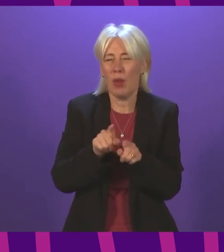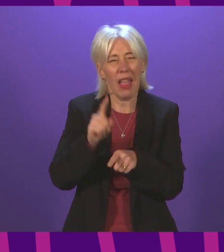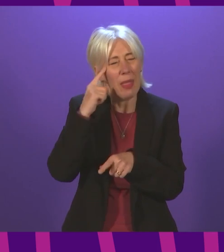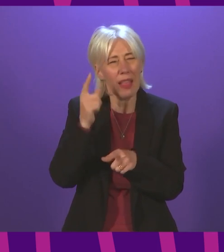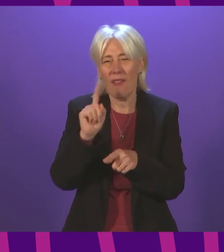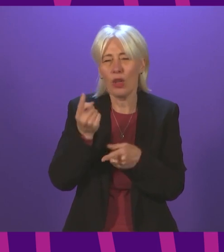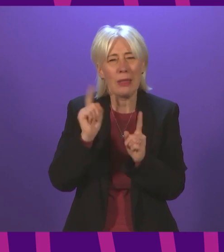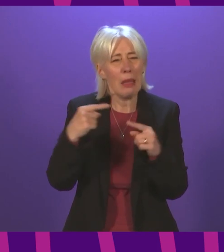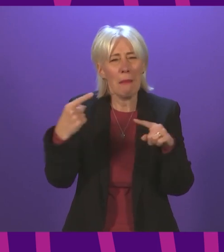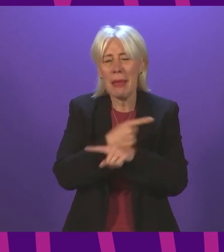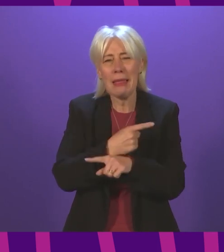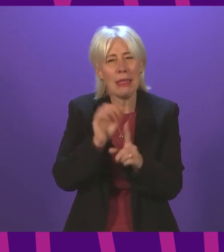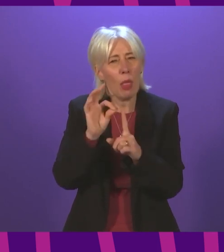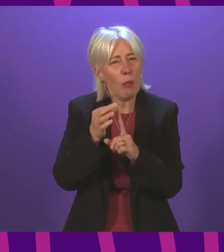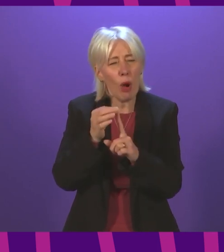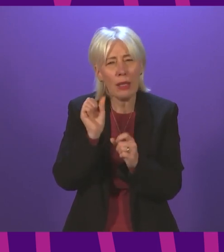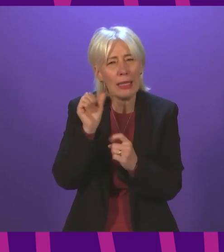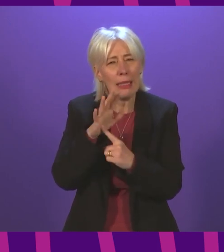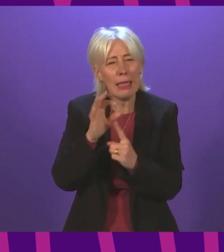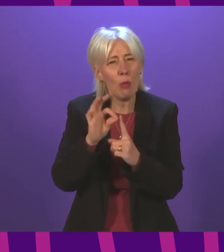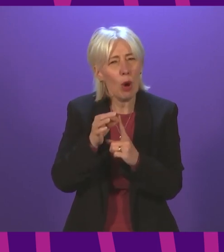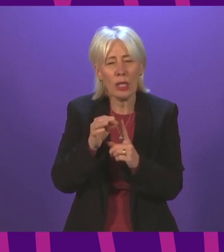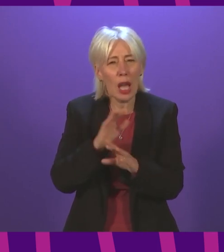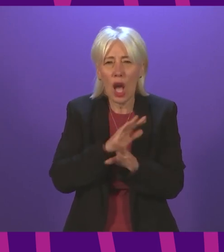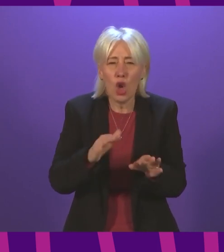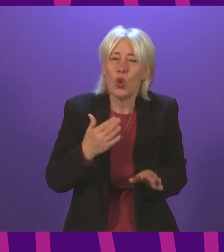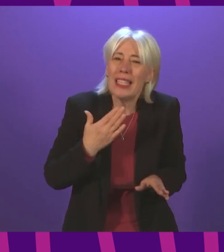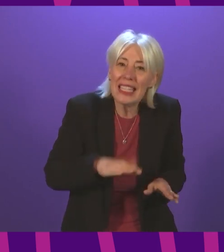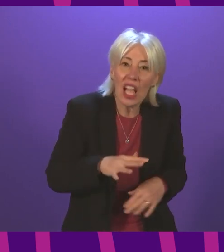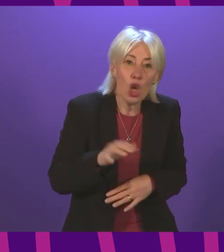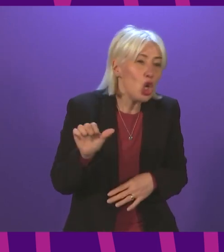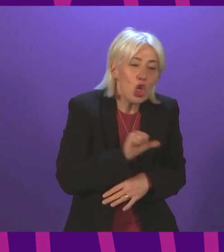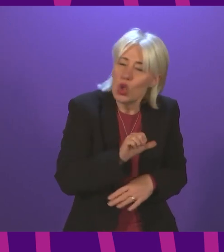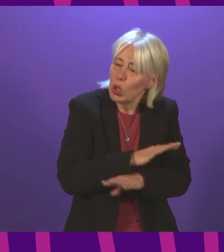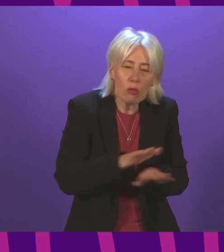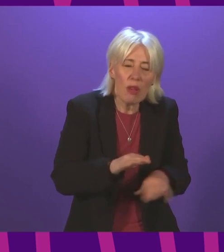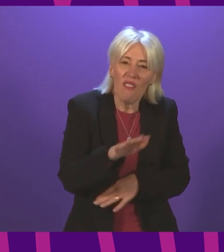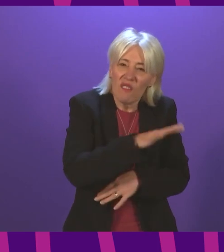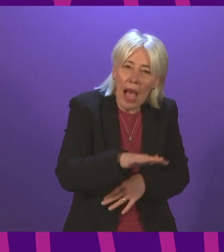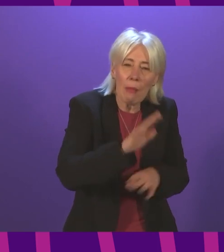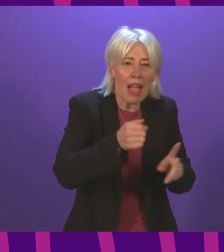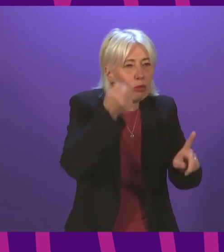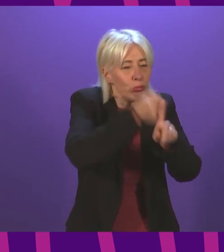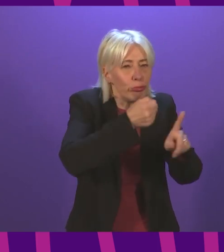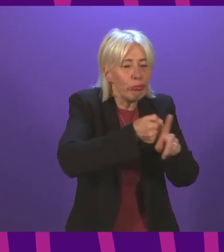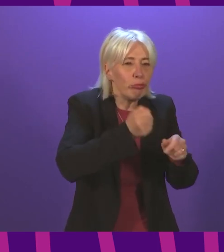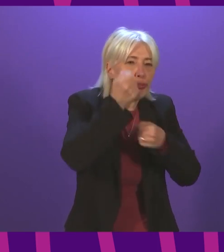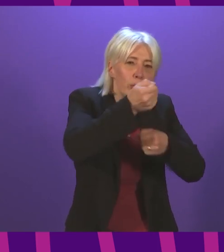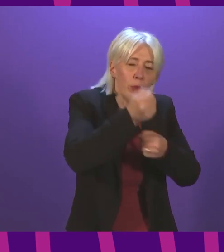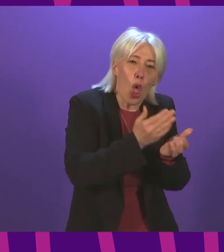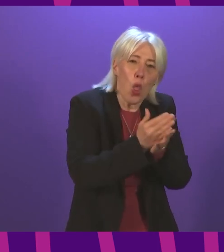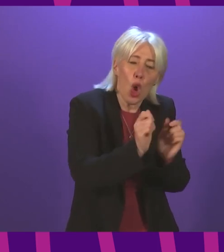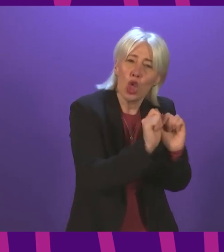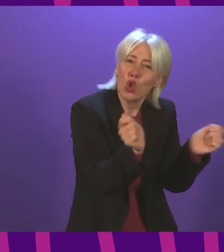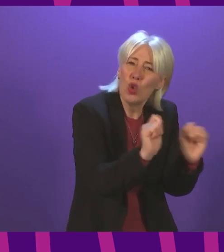missing the fundamental point that it shouldn't take a family having to campaign in a newspaper in order to get a